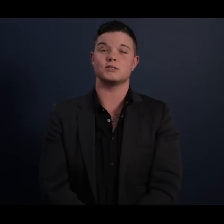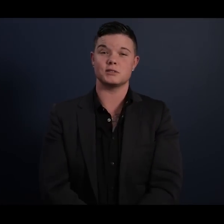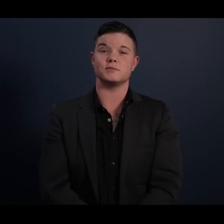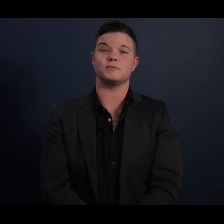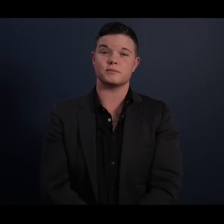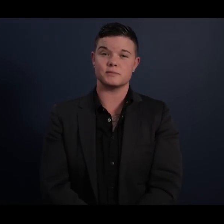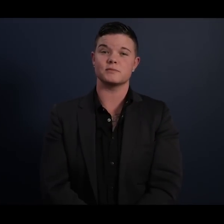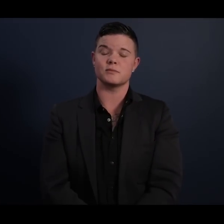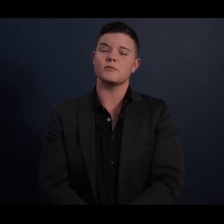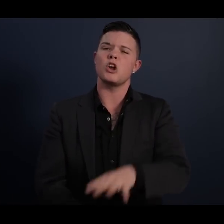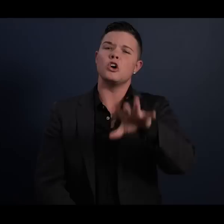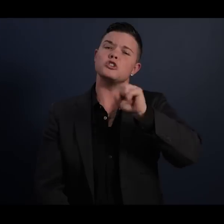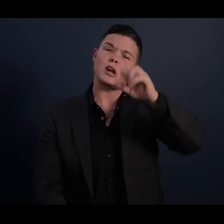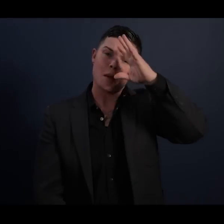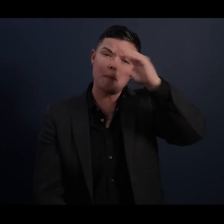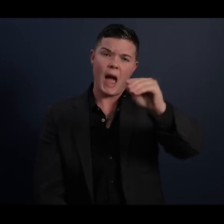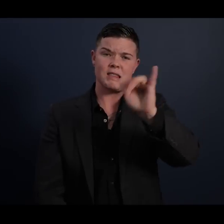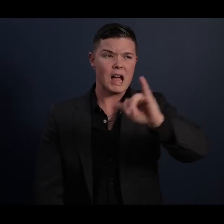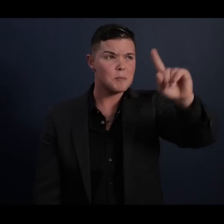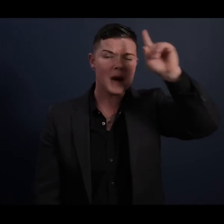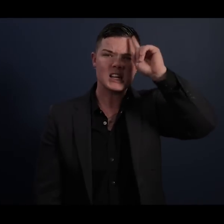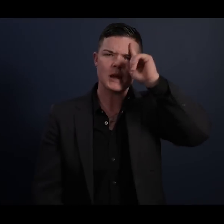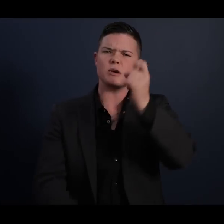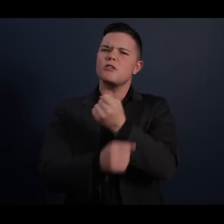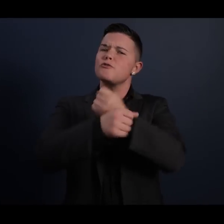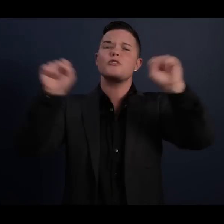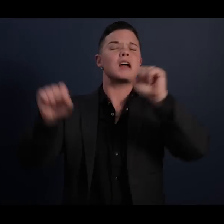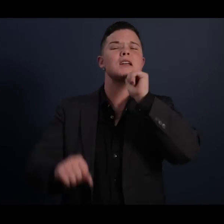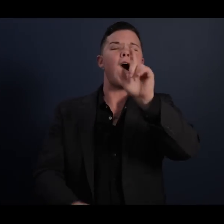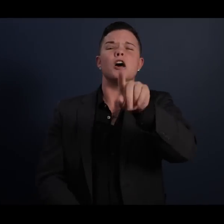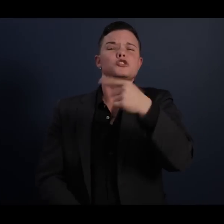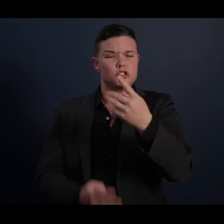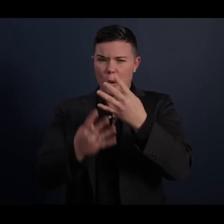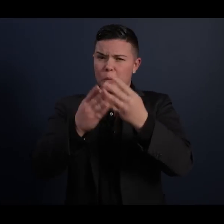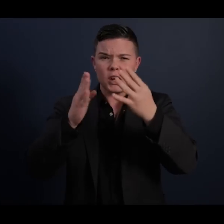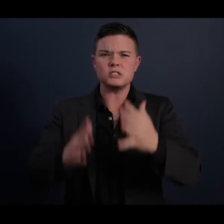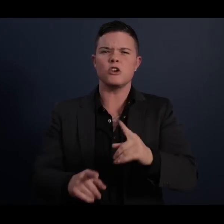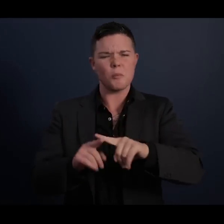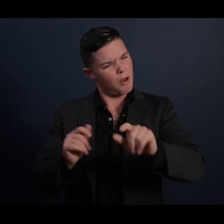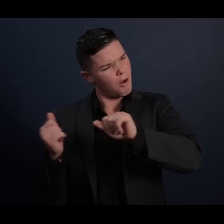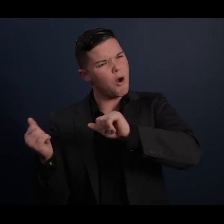It took a man like Madiba to free not just the prisoner, but the jailer as well.